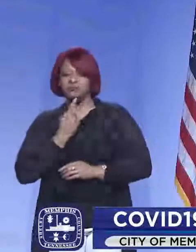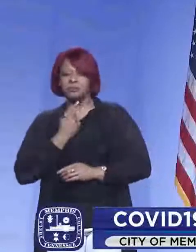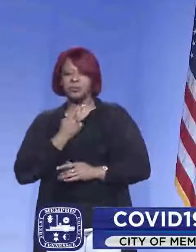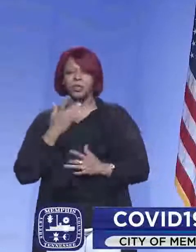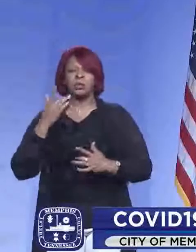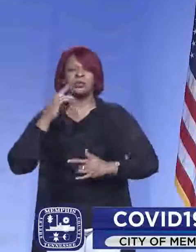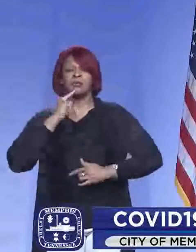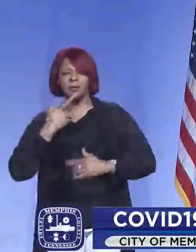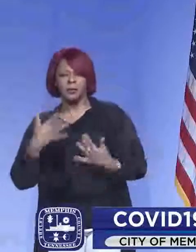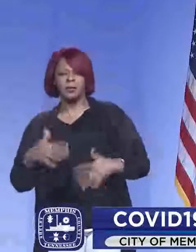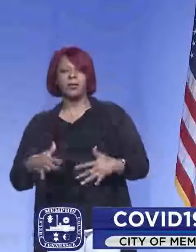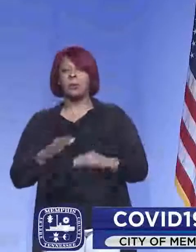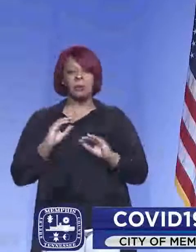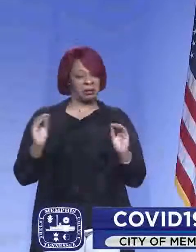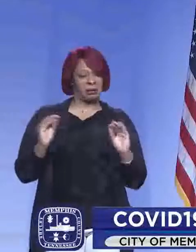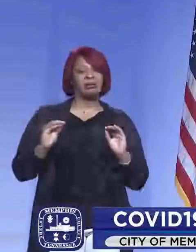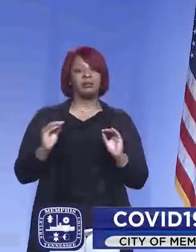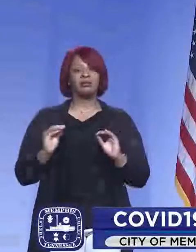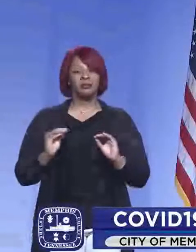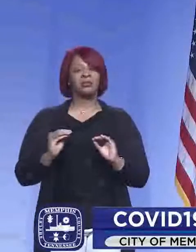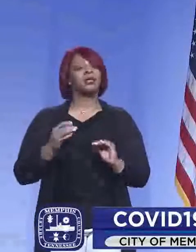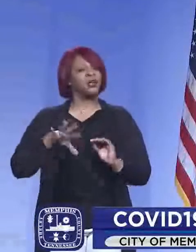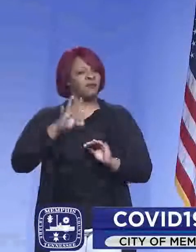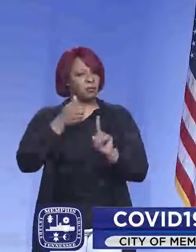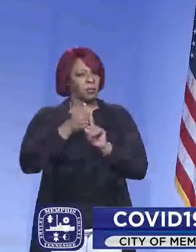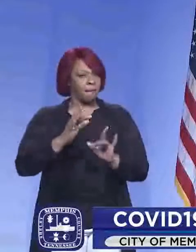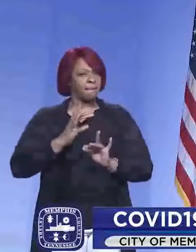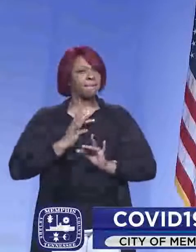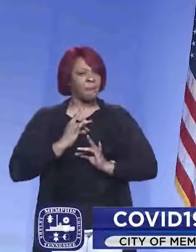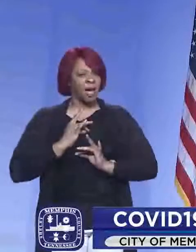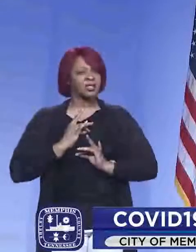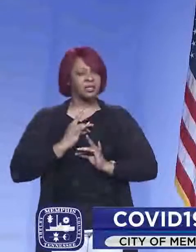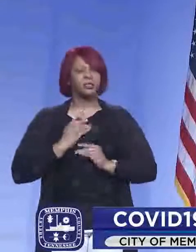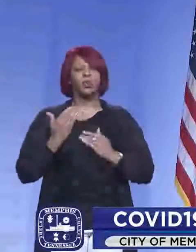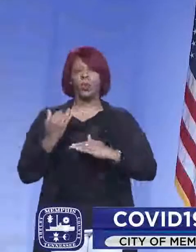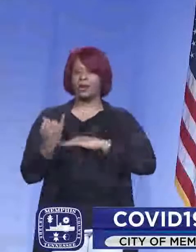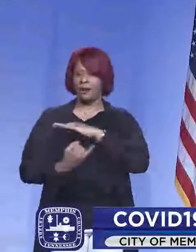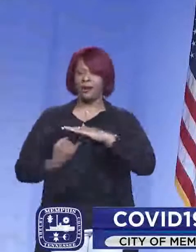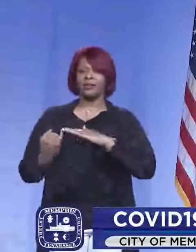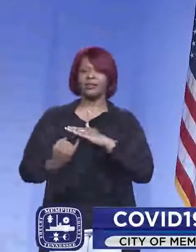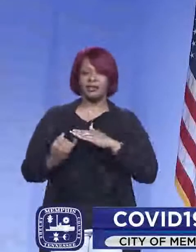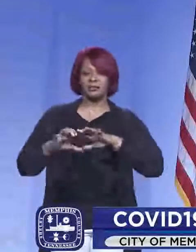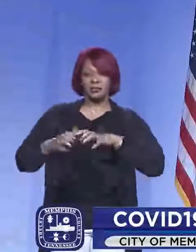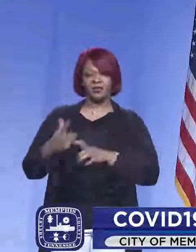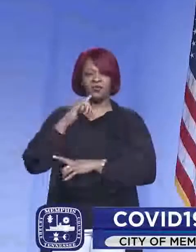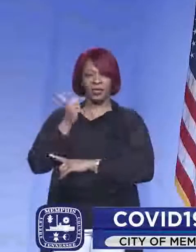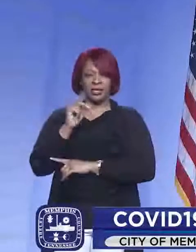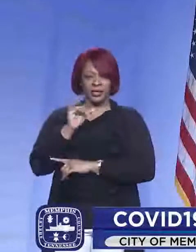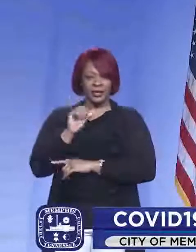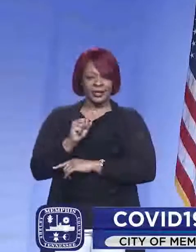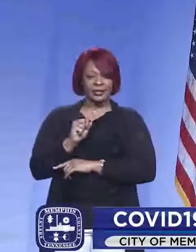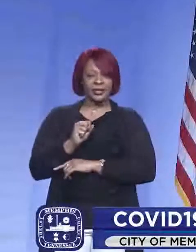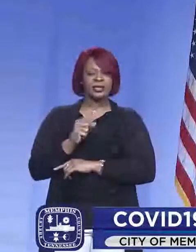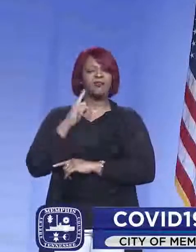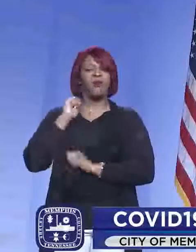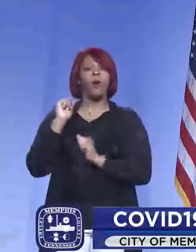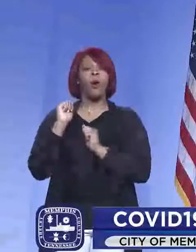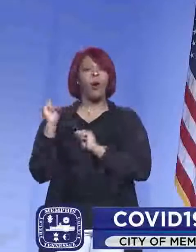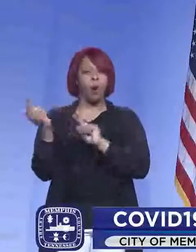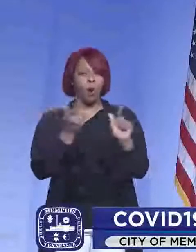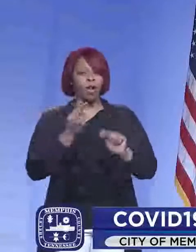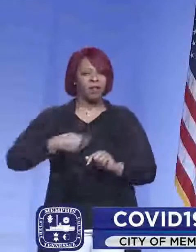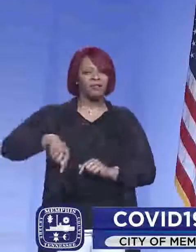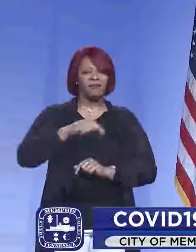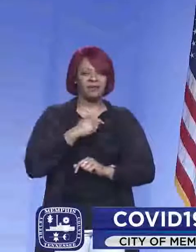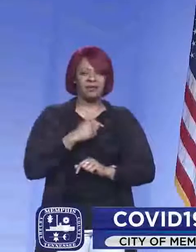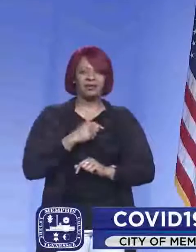if you find out that you're a positive, we want you to continue to isolate for 10 days and for all of us,